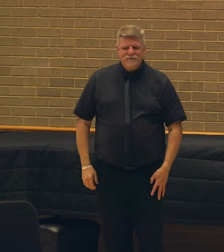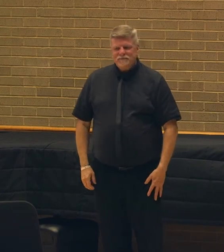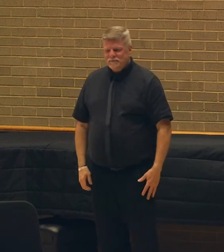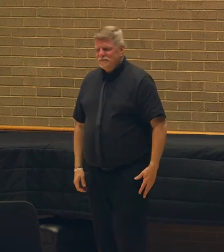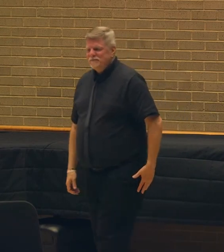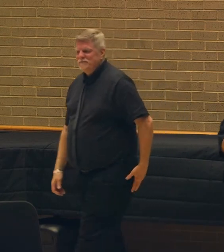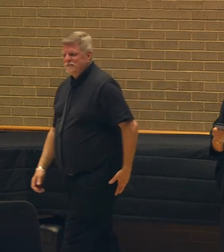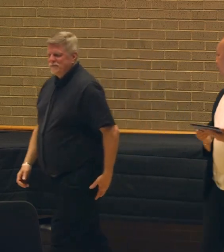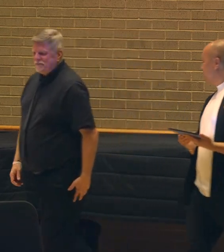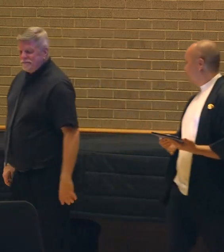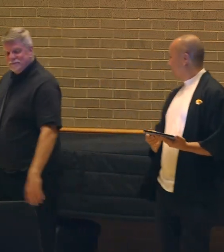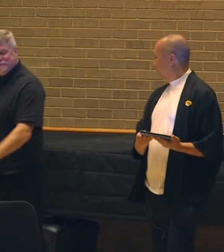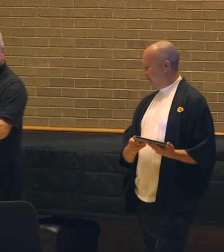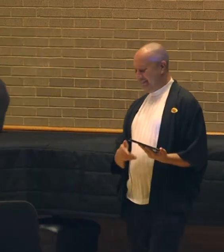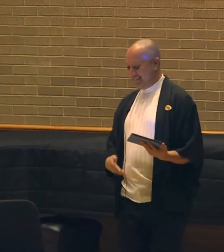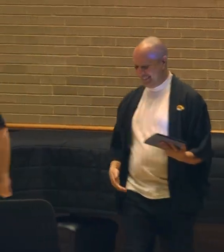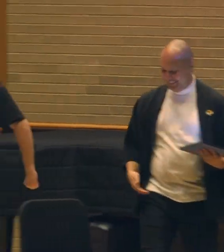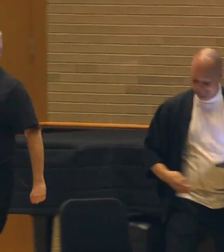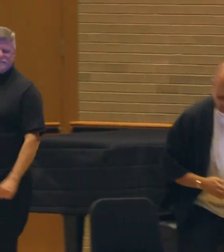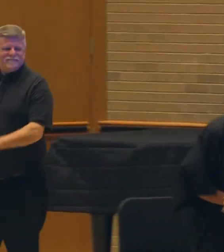you're going to move too.